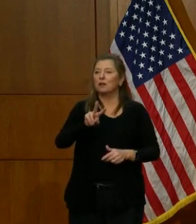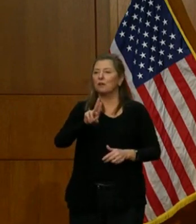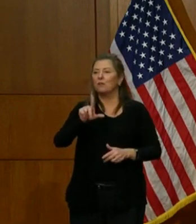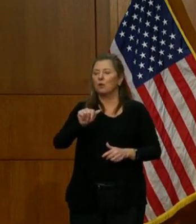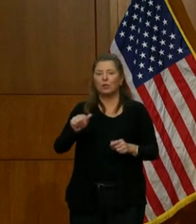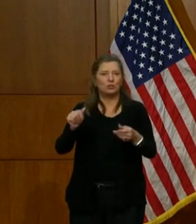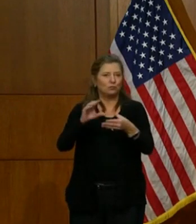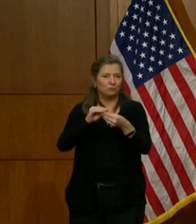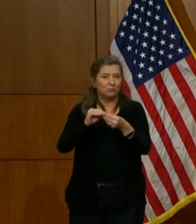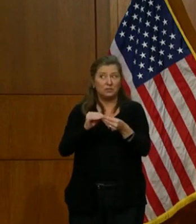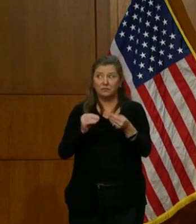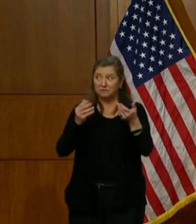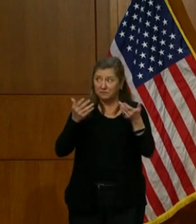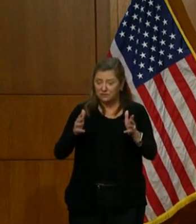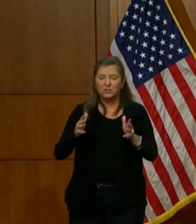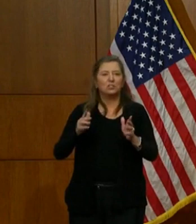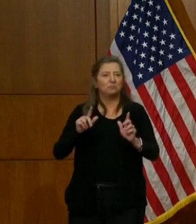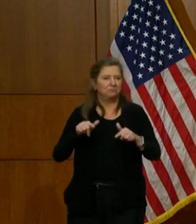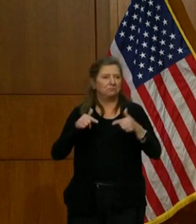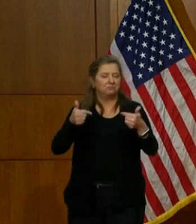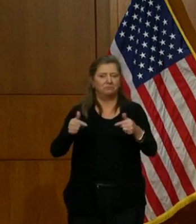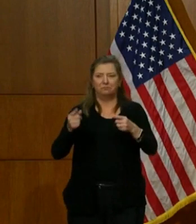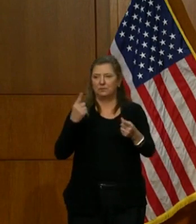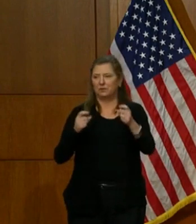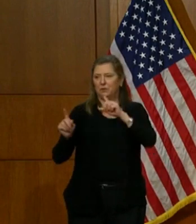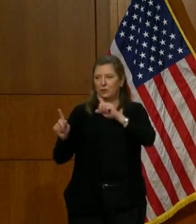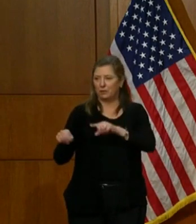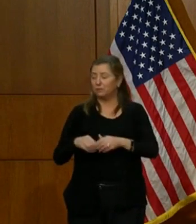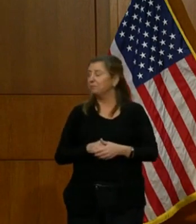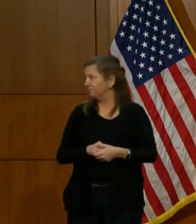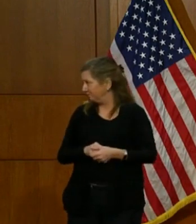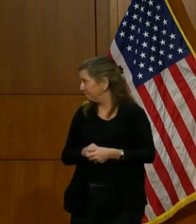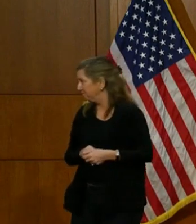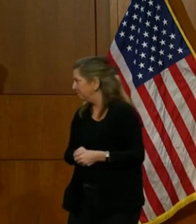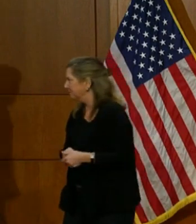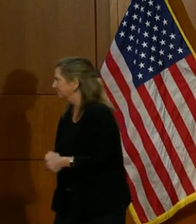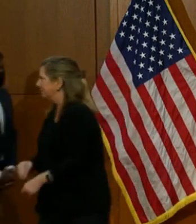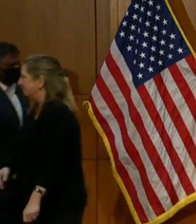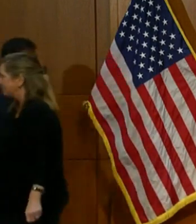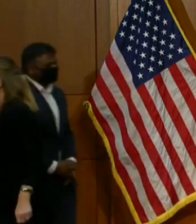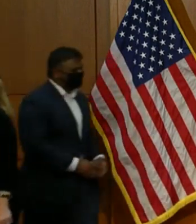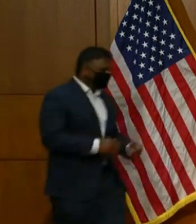say a few words, and then we'll be glad to respond to your questions. Dr. Avula, welcome.